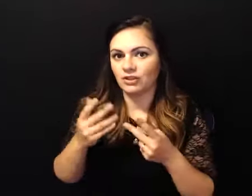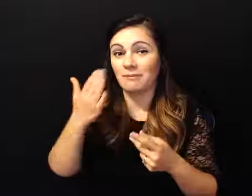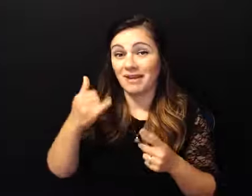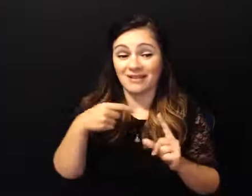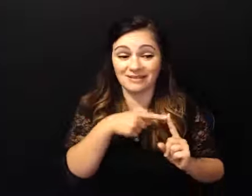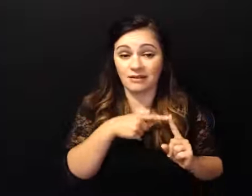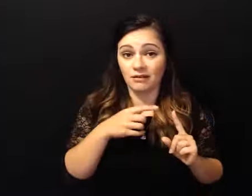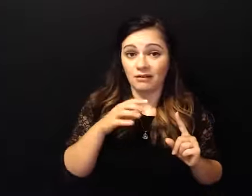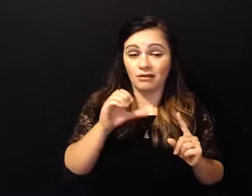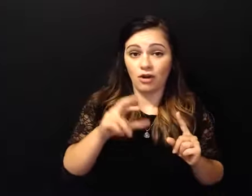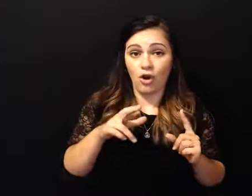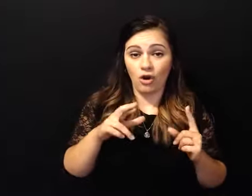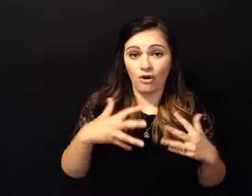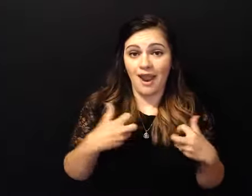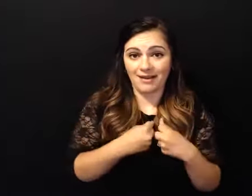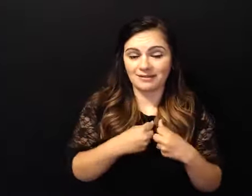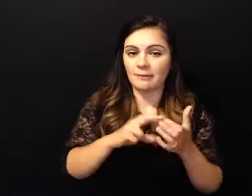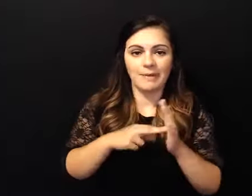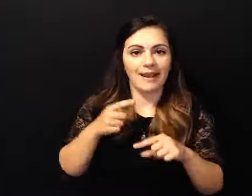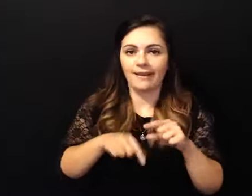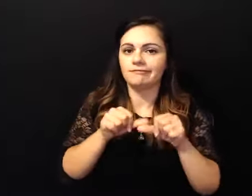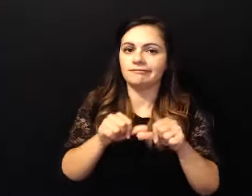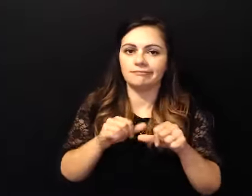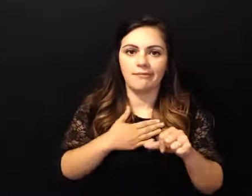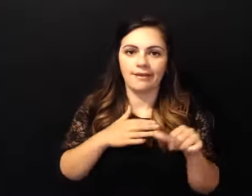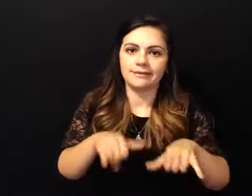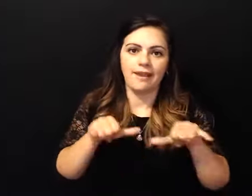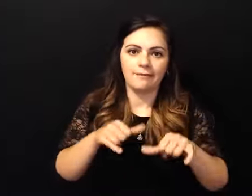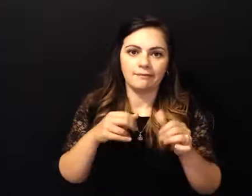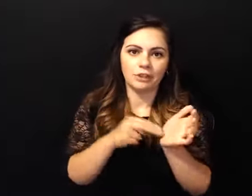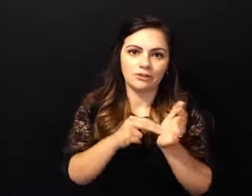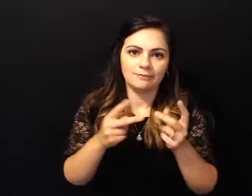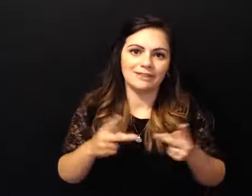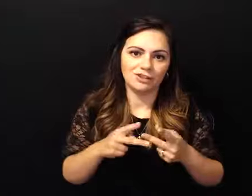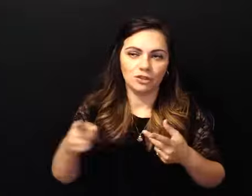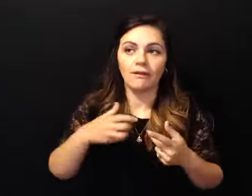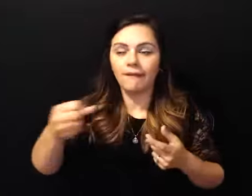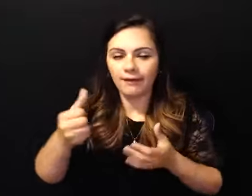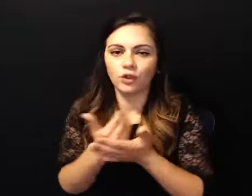to so um anyway um to take a step back i uh